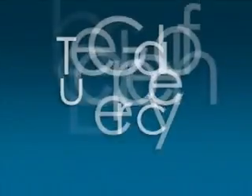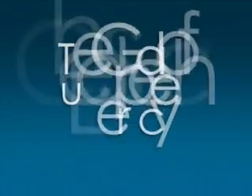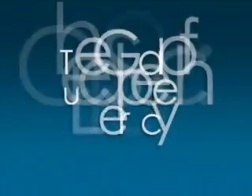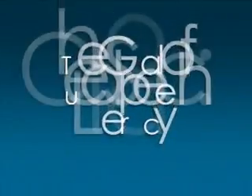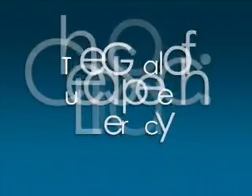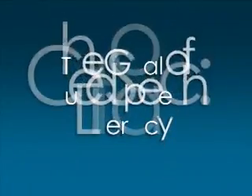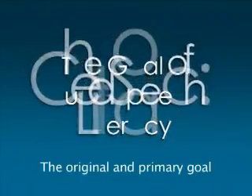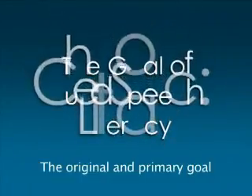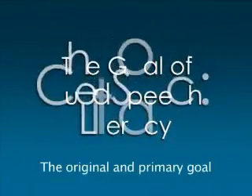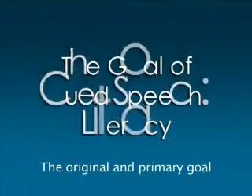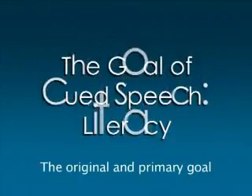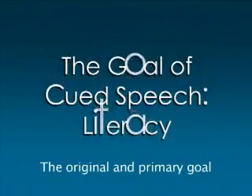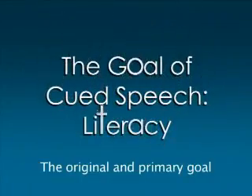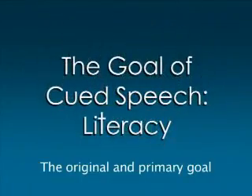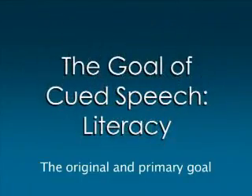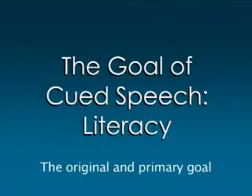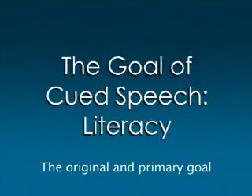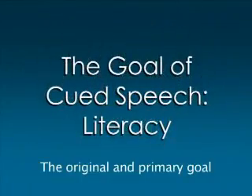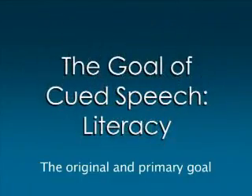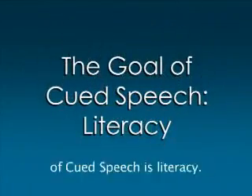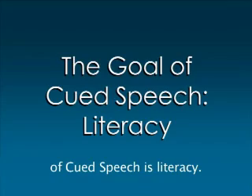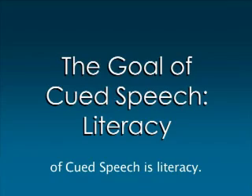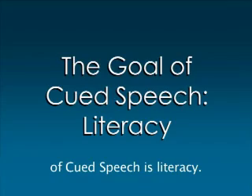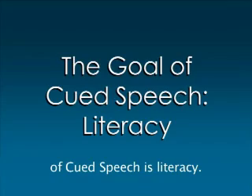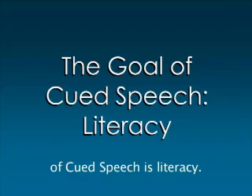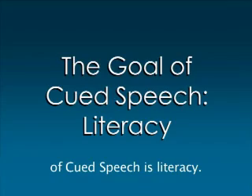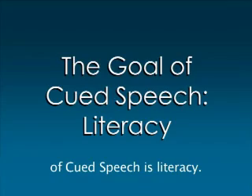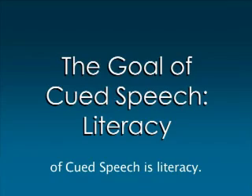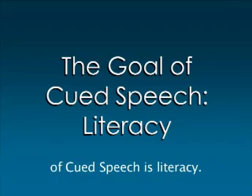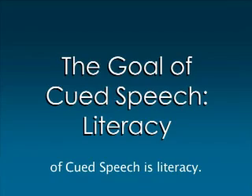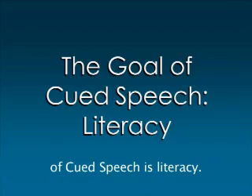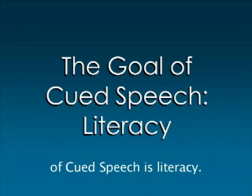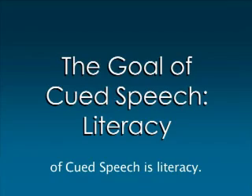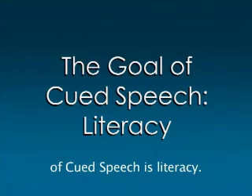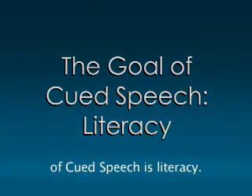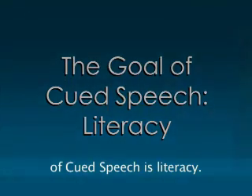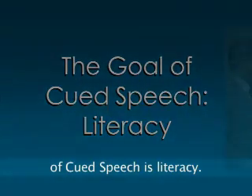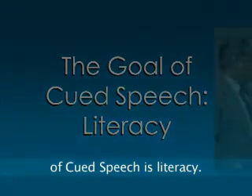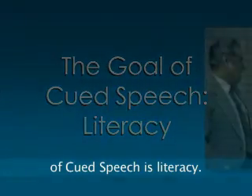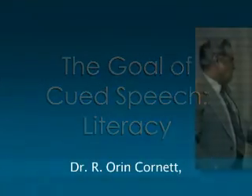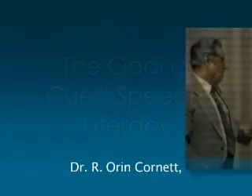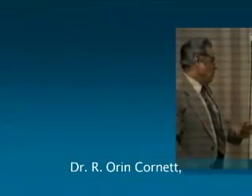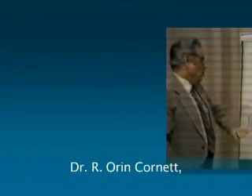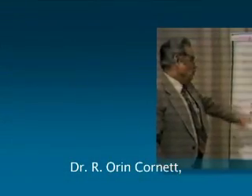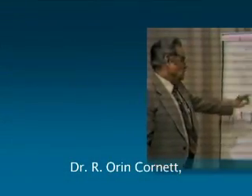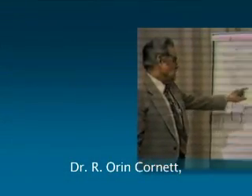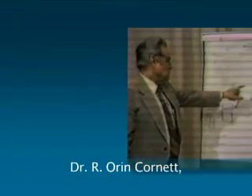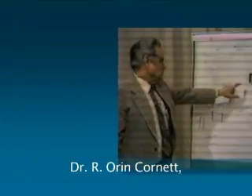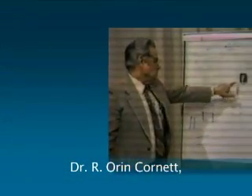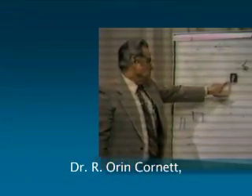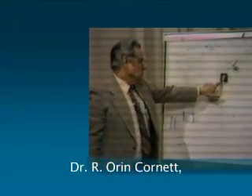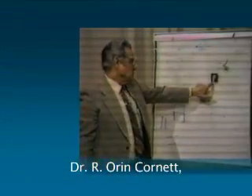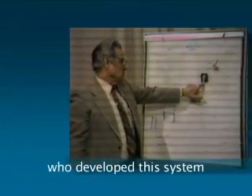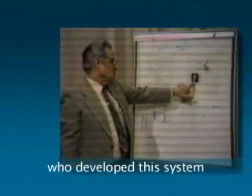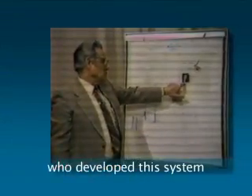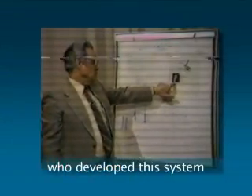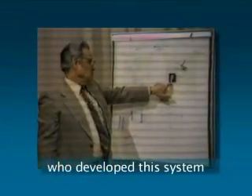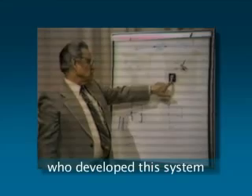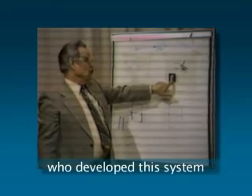The original and primary goal of Cued speech is literacy. Dr. R. Oren Cornett, who developed this